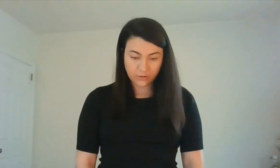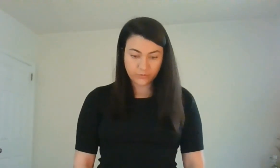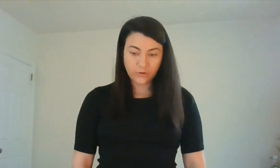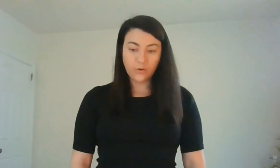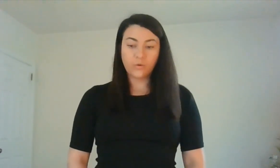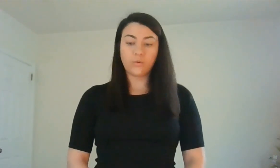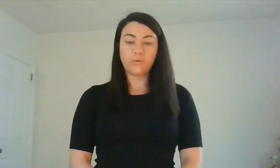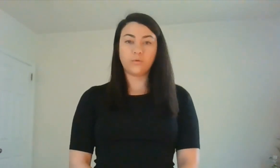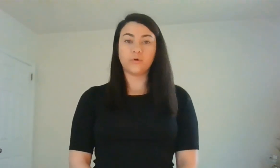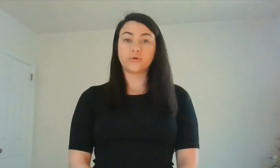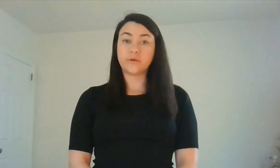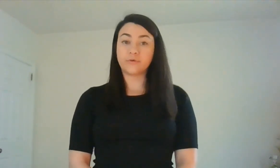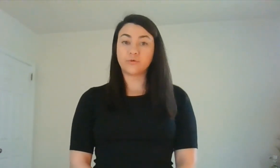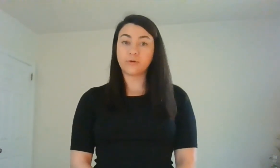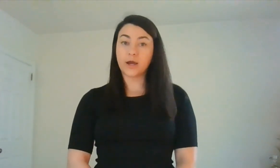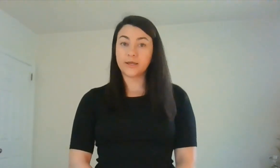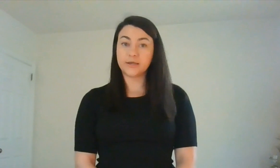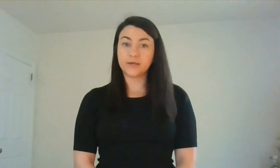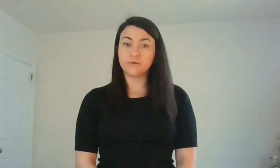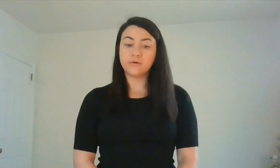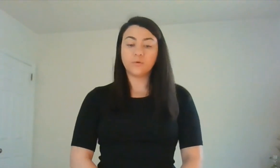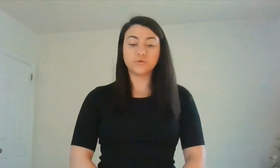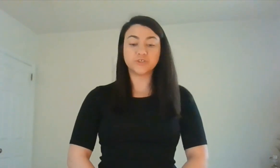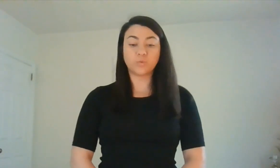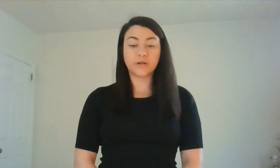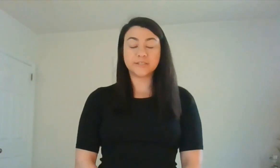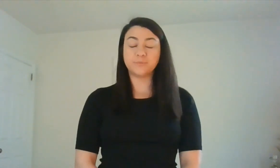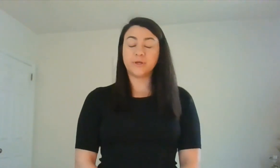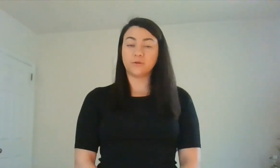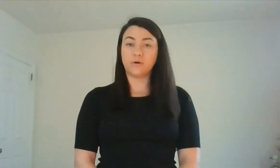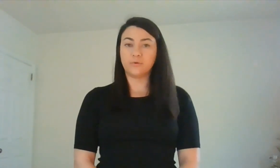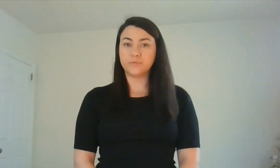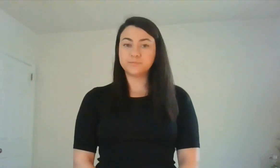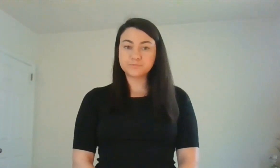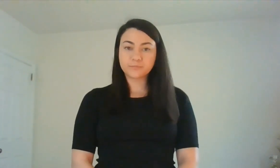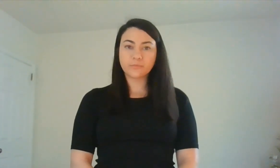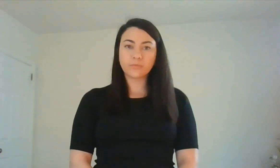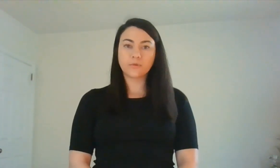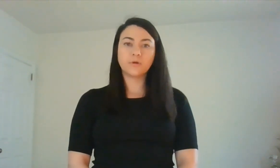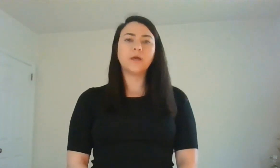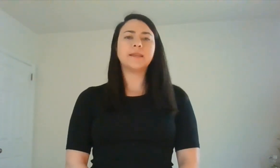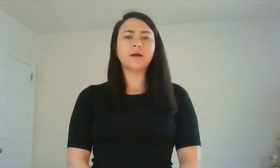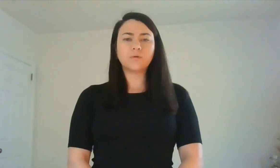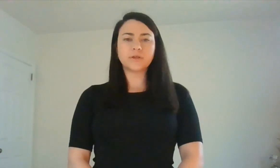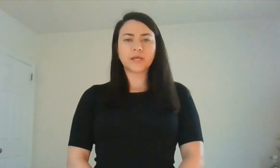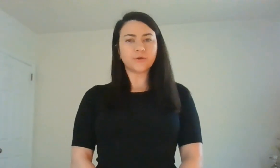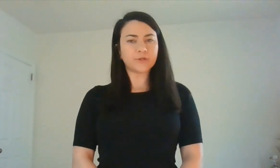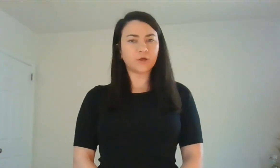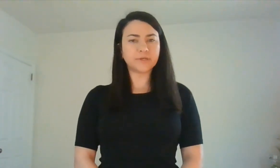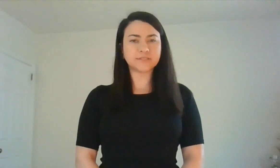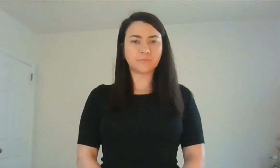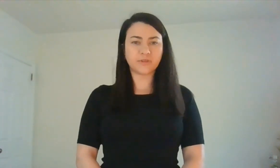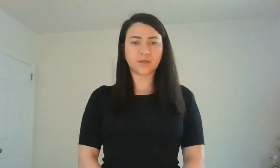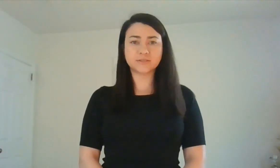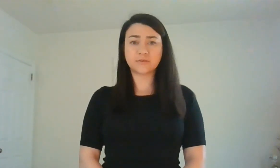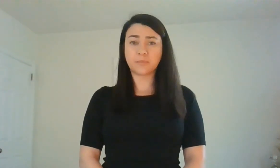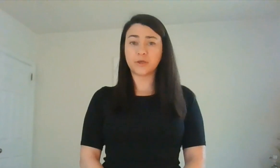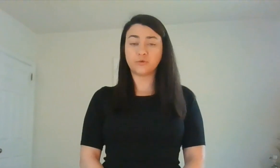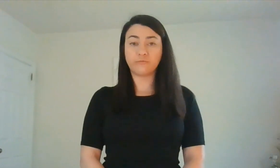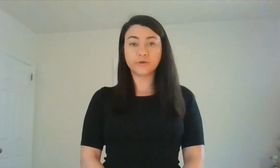or even crying or just wanting to be alone. Now, can you tell me some things that make you feel